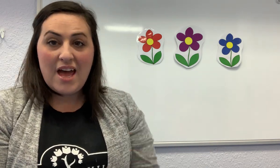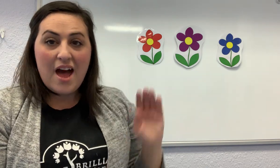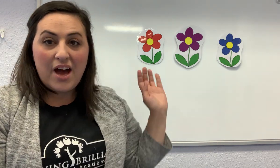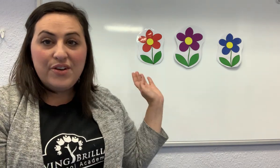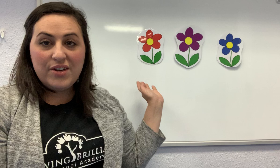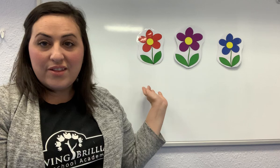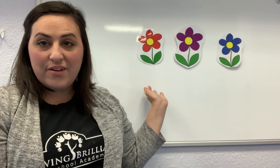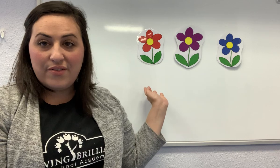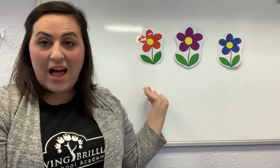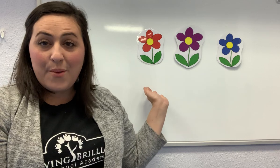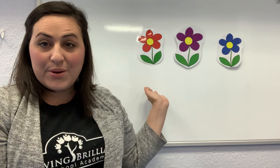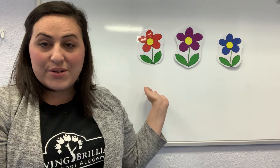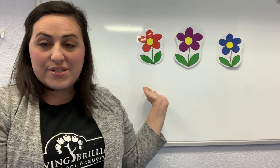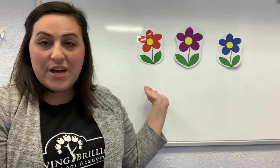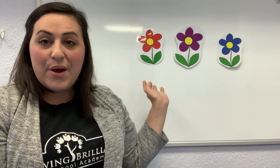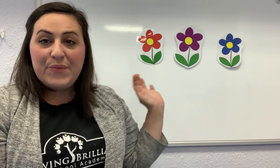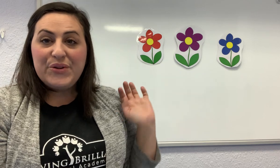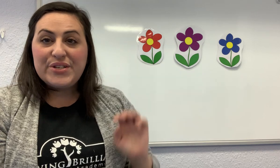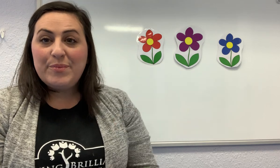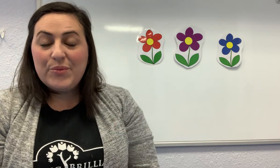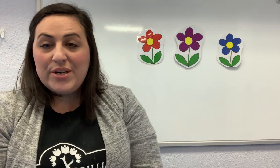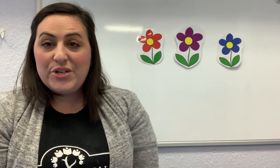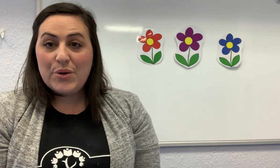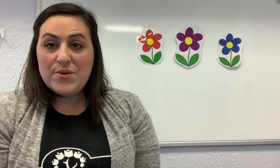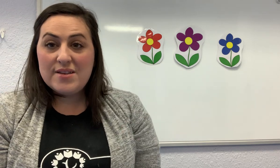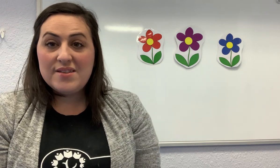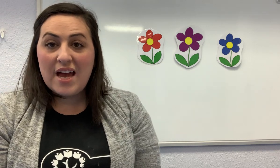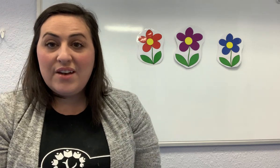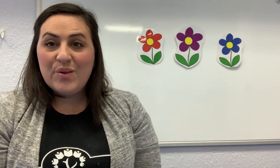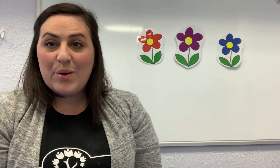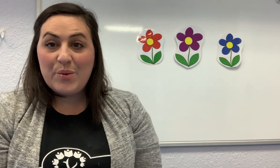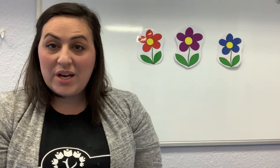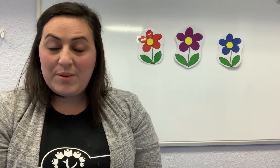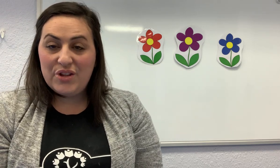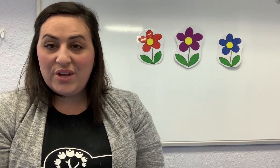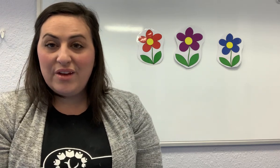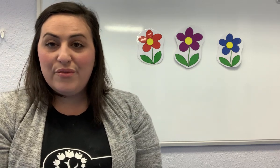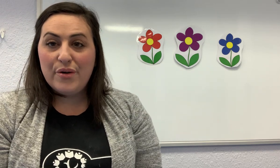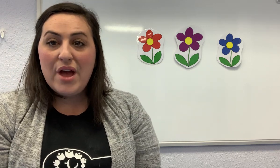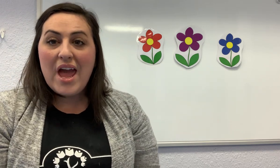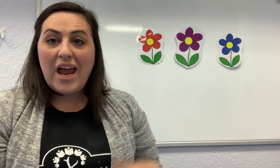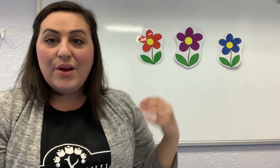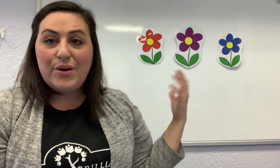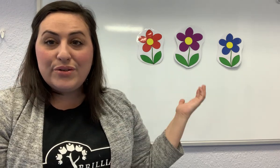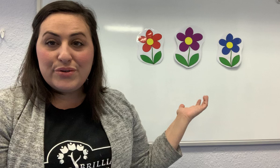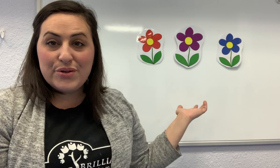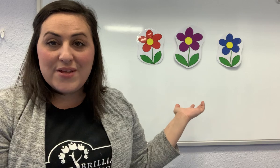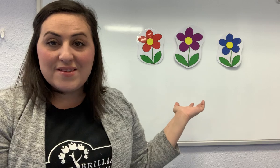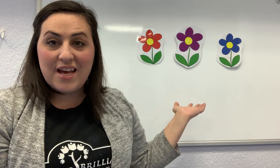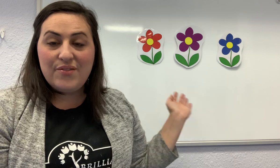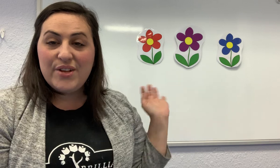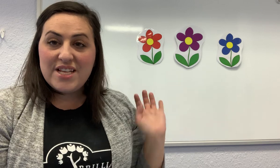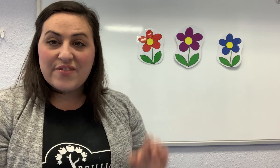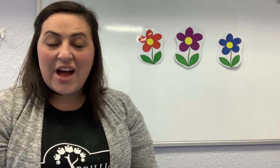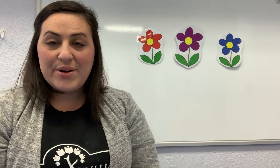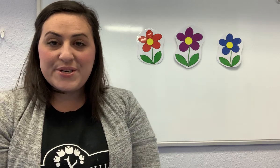underneath our flowers. First, I'm going to show you the sign for what we're going to be looking for. And I'll also show you the sign for these flowers.